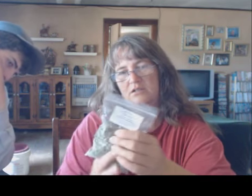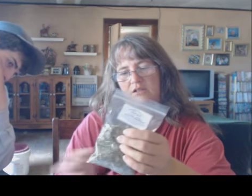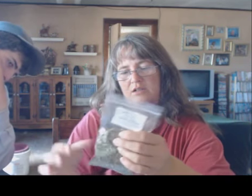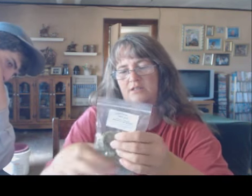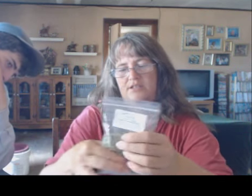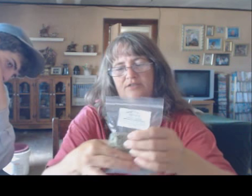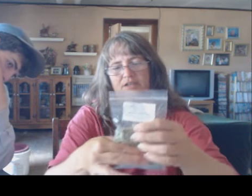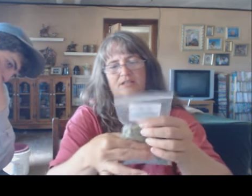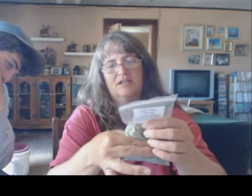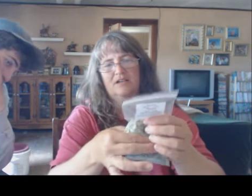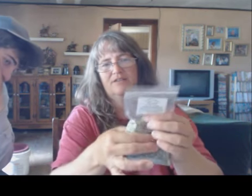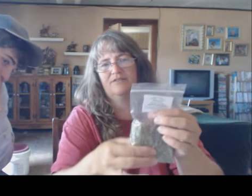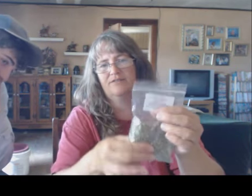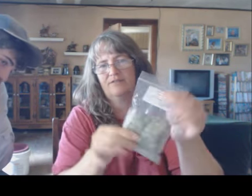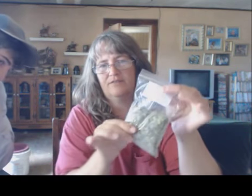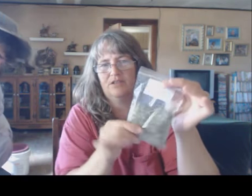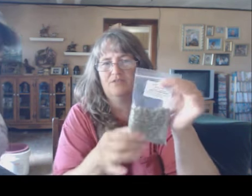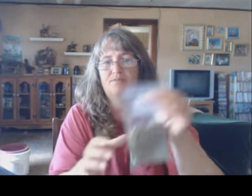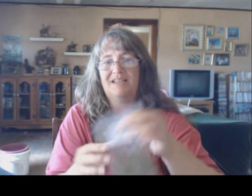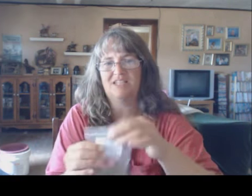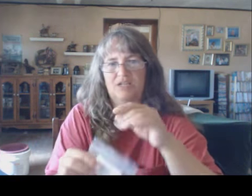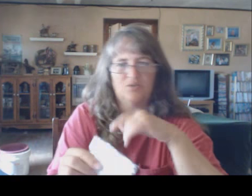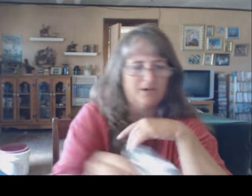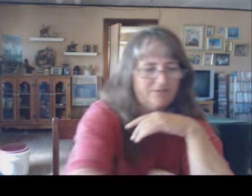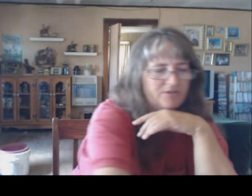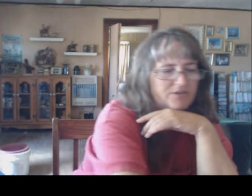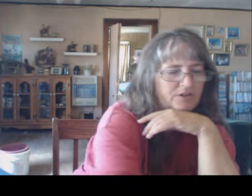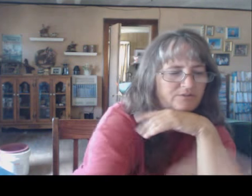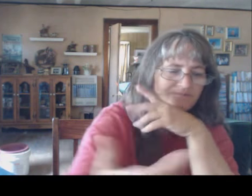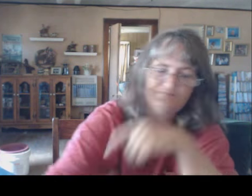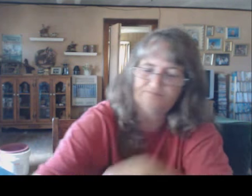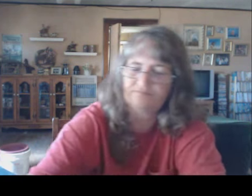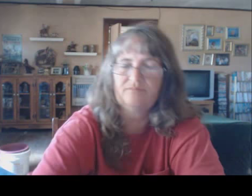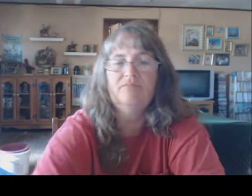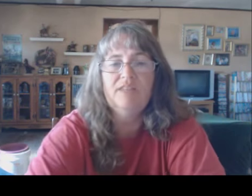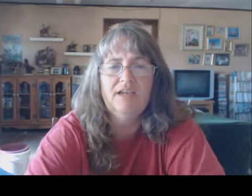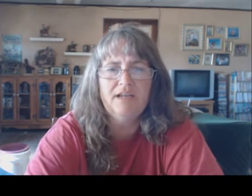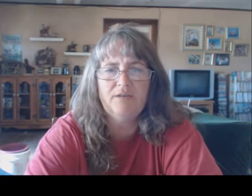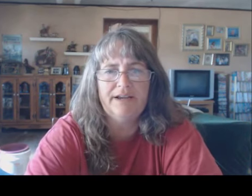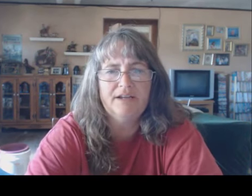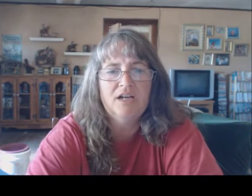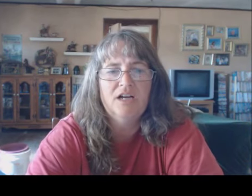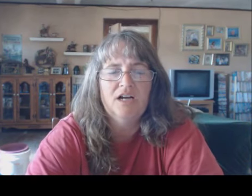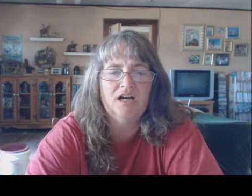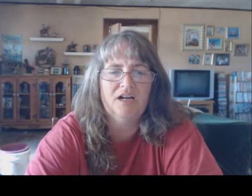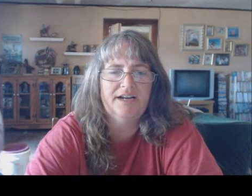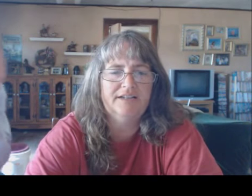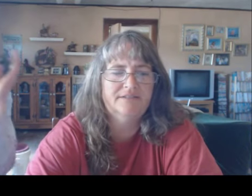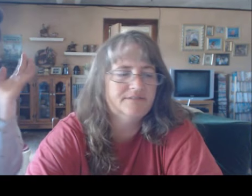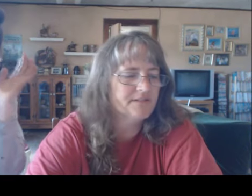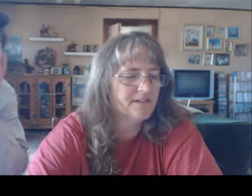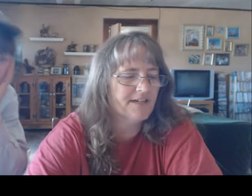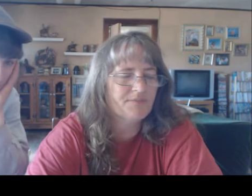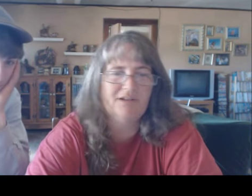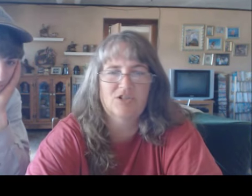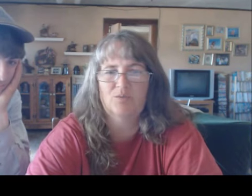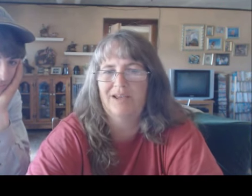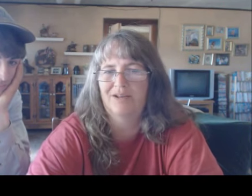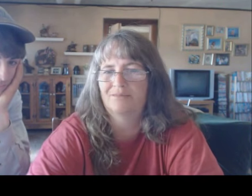good servings of you know if make tea or whatever so anyway all right i probably should wait